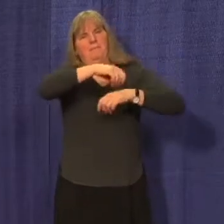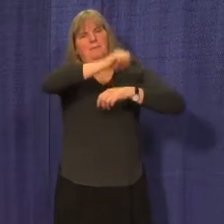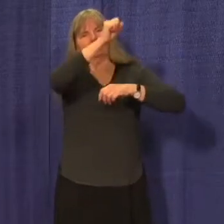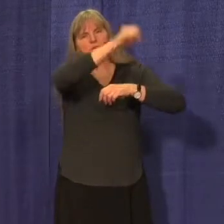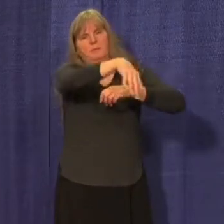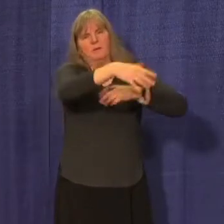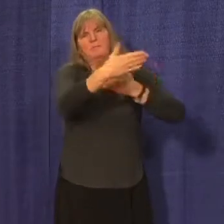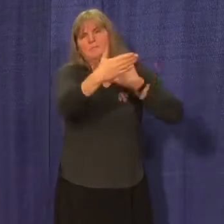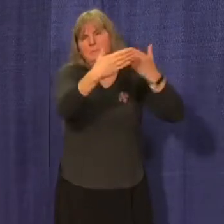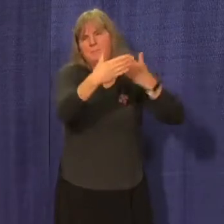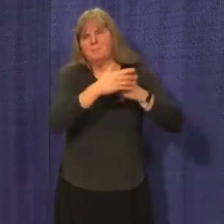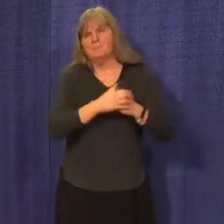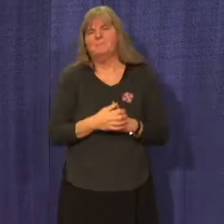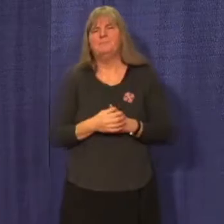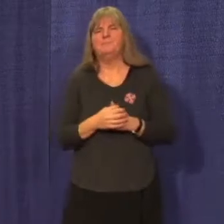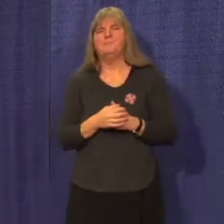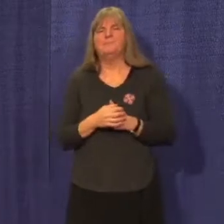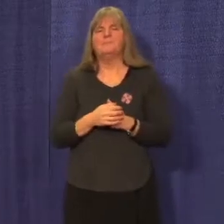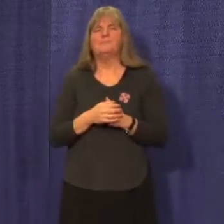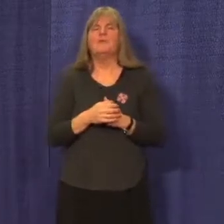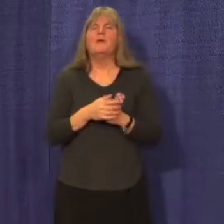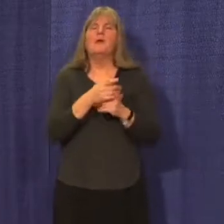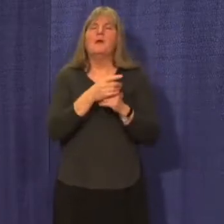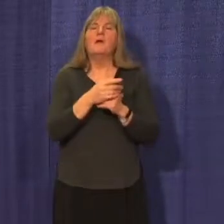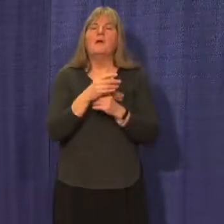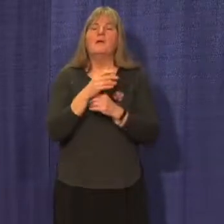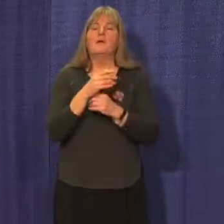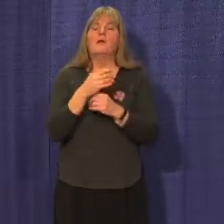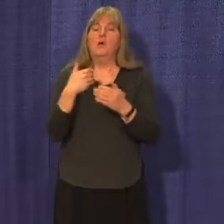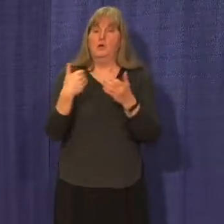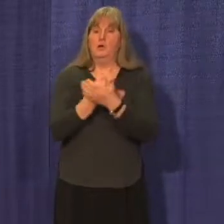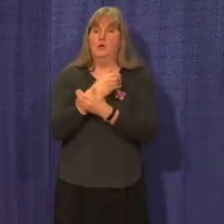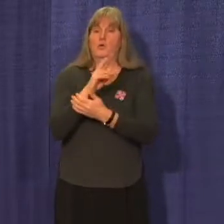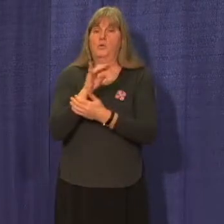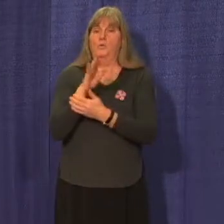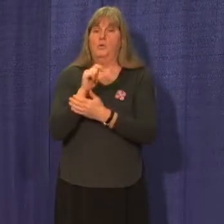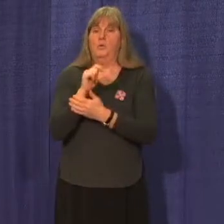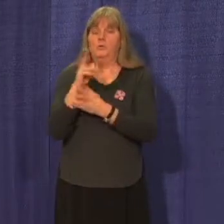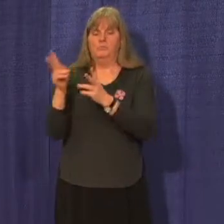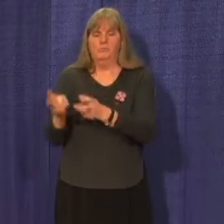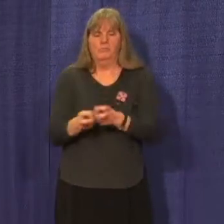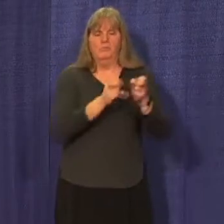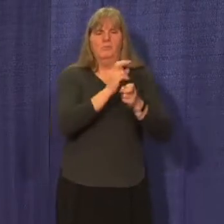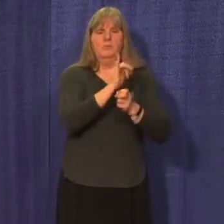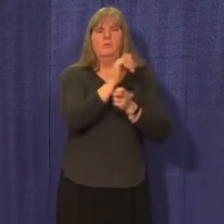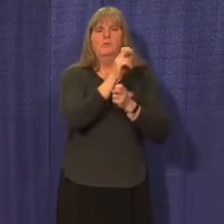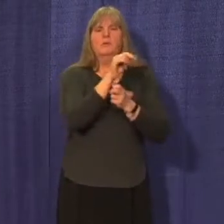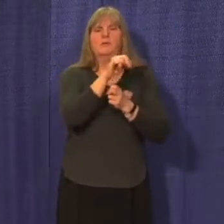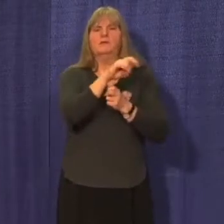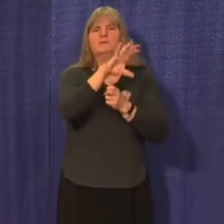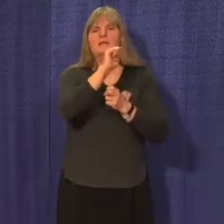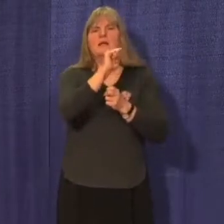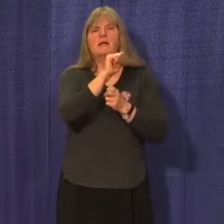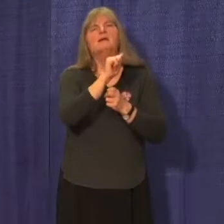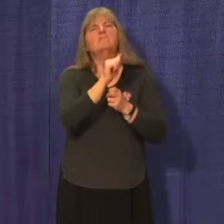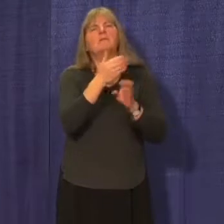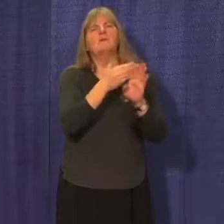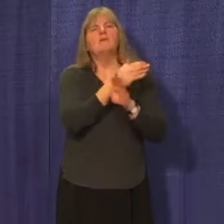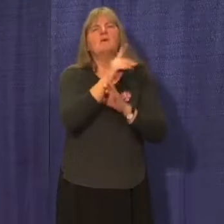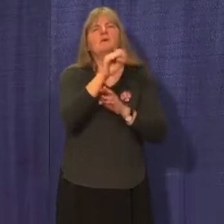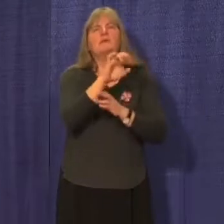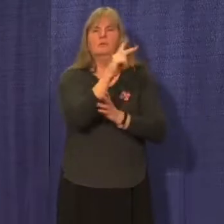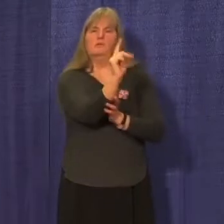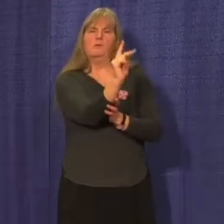Updated bus routes will also be posted on uconn.ca before December 23rd. We encourage